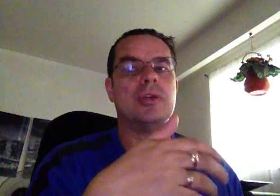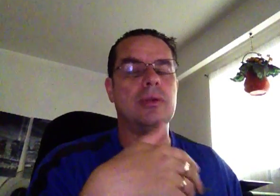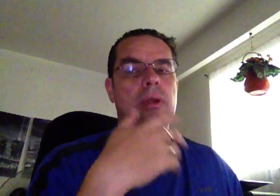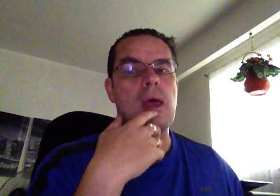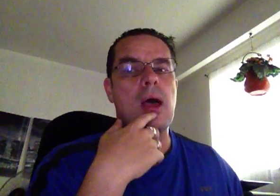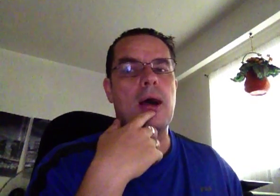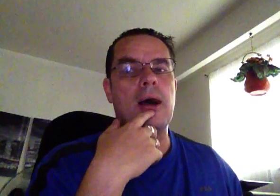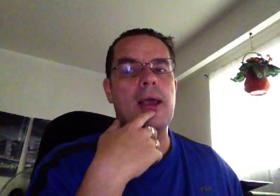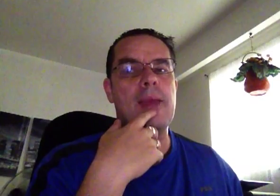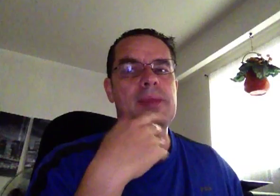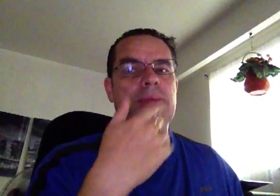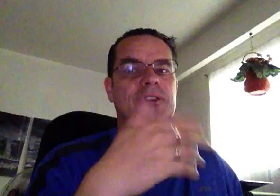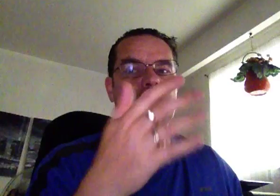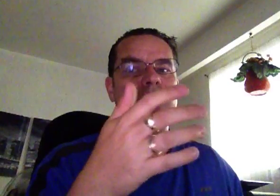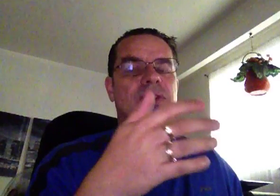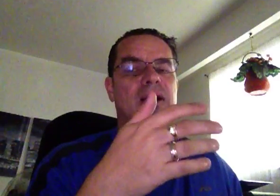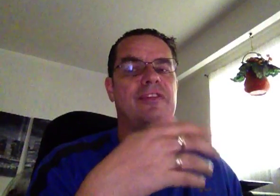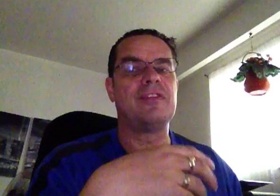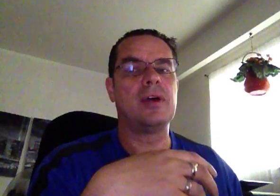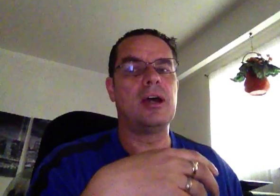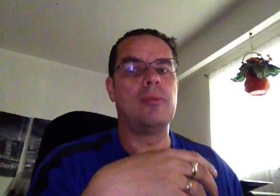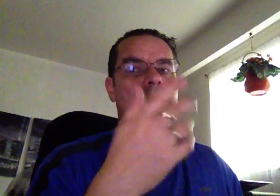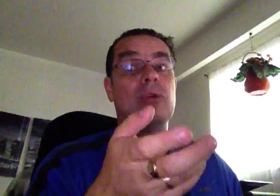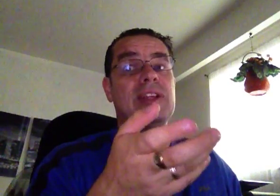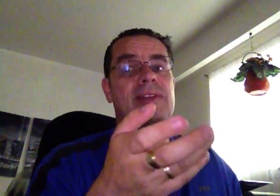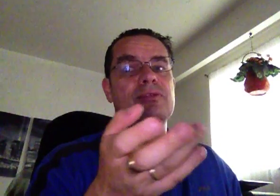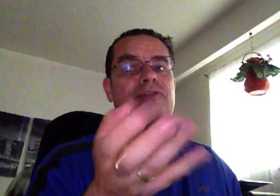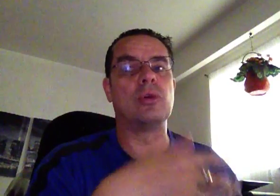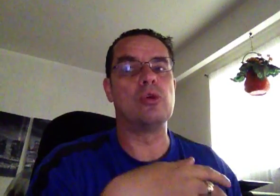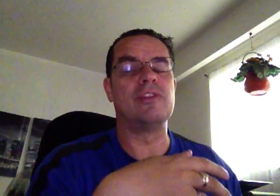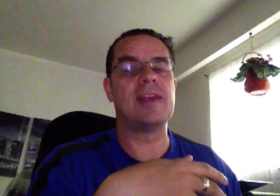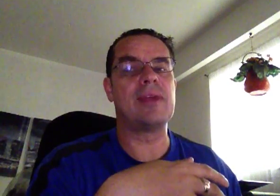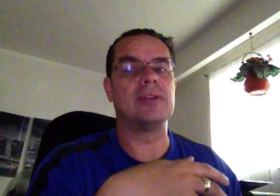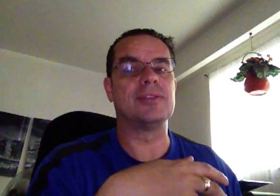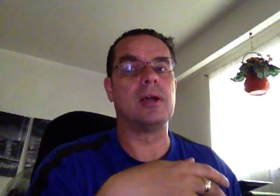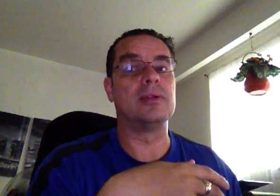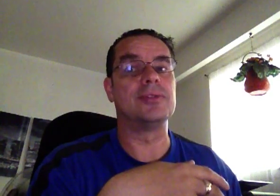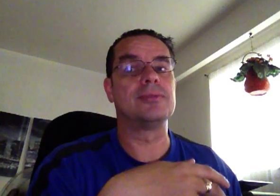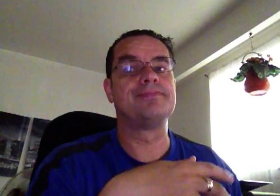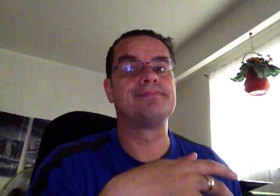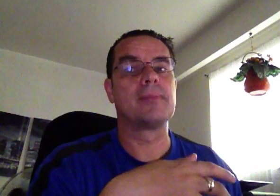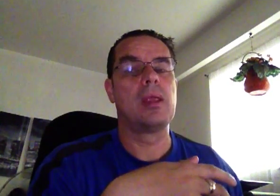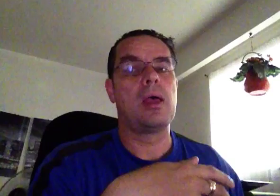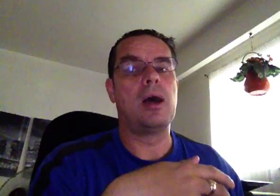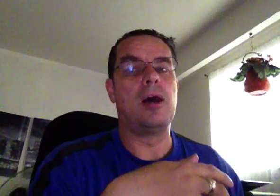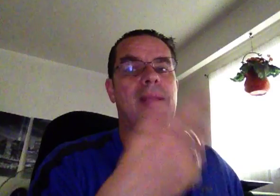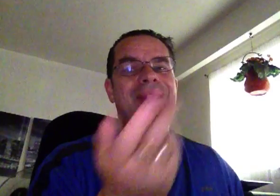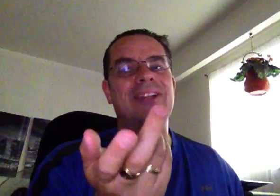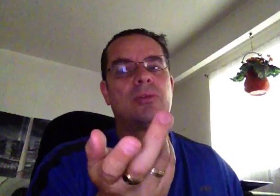and be able to do stuff without needing to fork over $10,000. And that's one